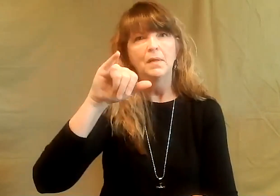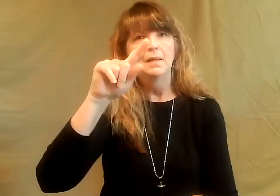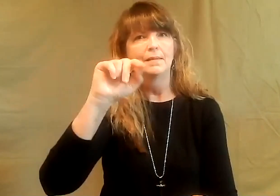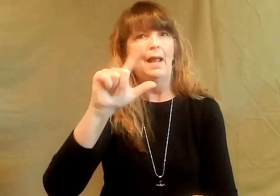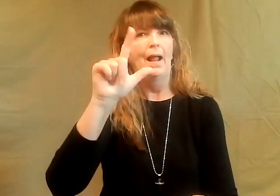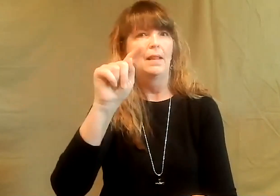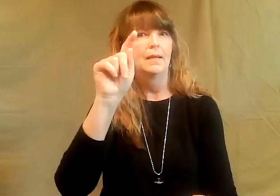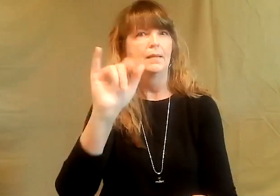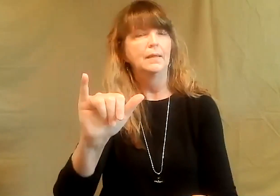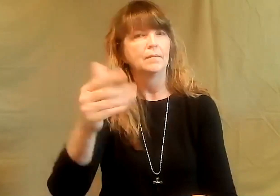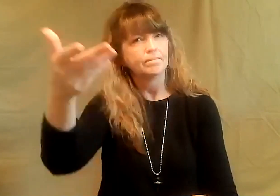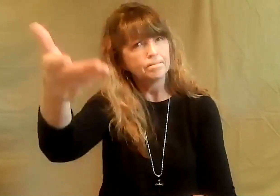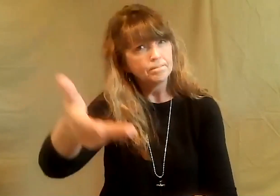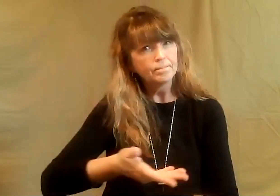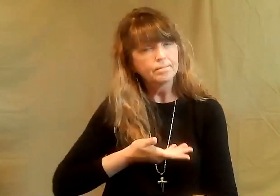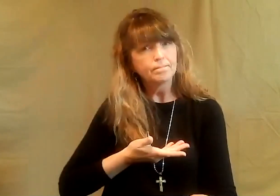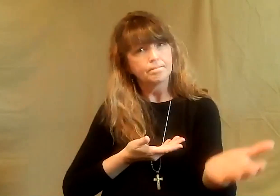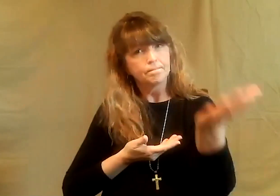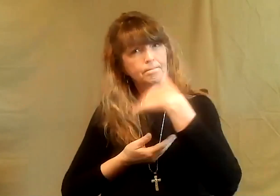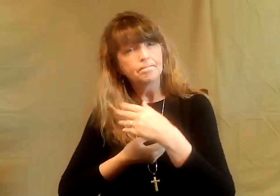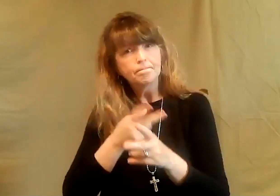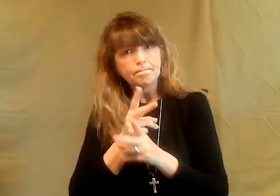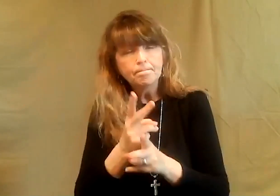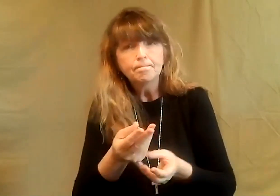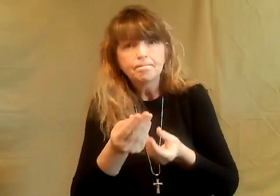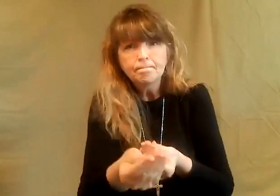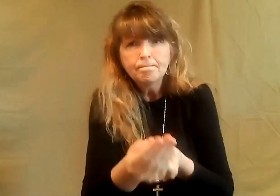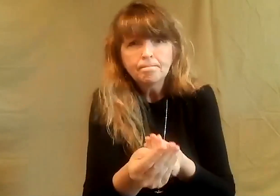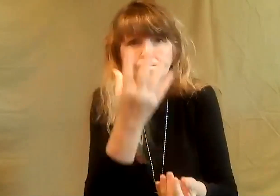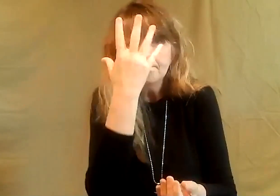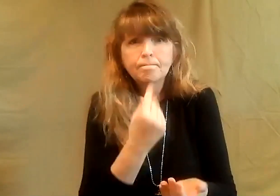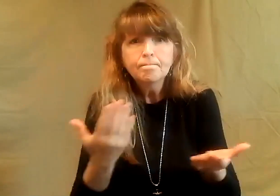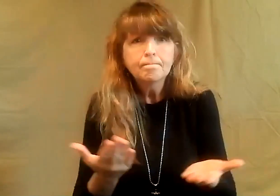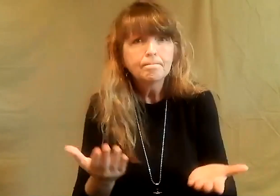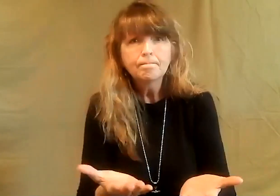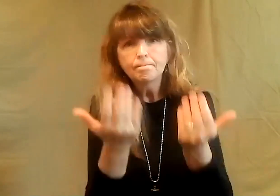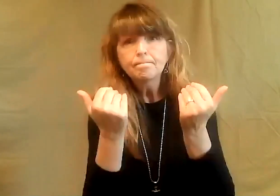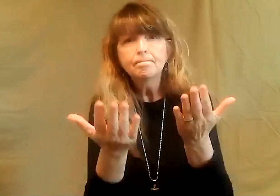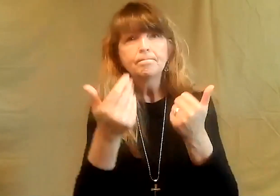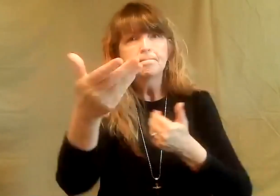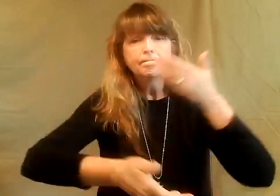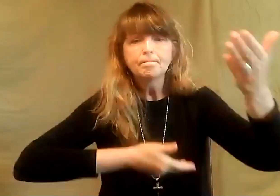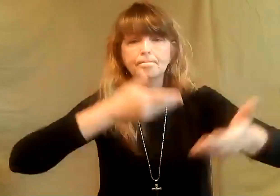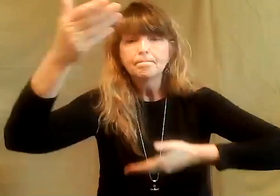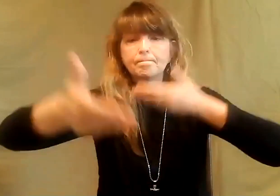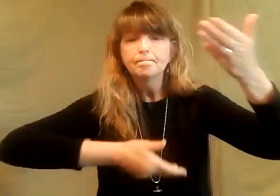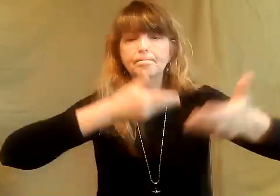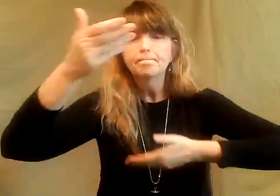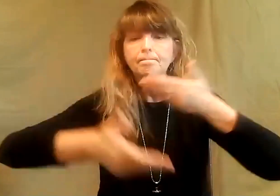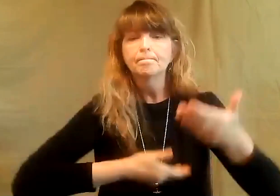show hospitality to other people we're supposed to be welcoming them in taking care of them giving them foods and